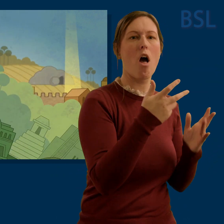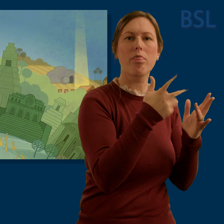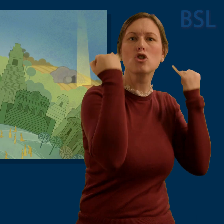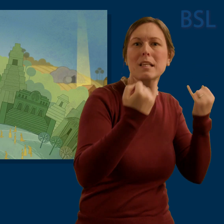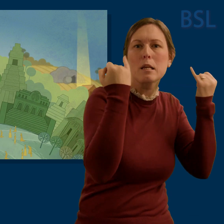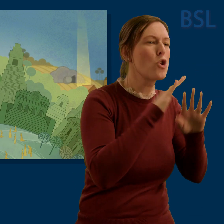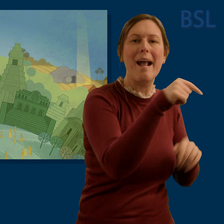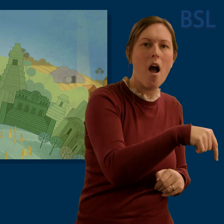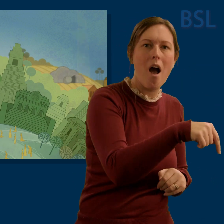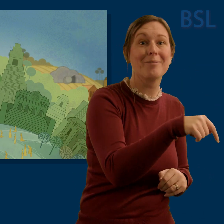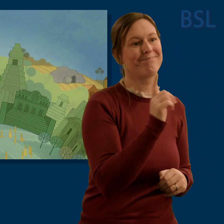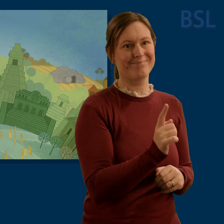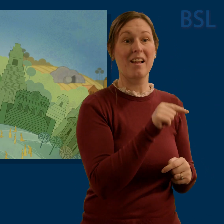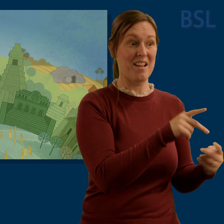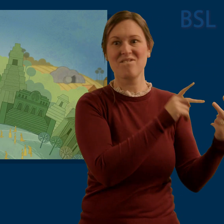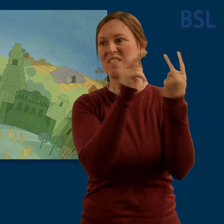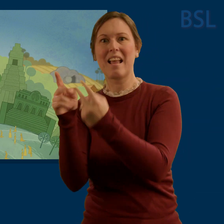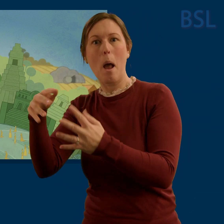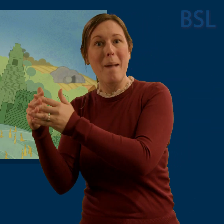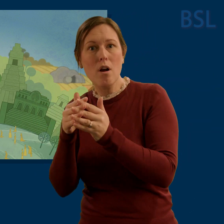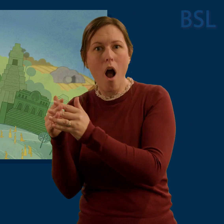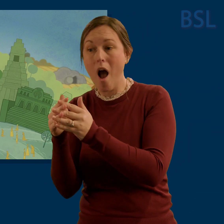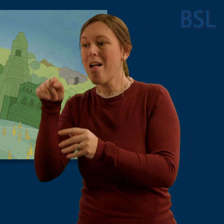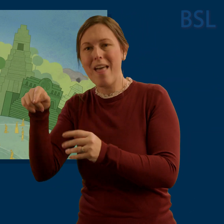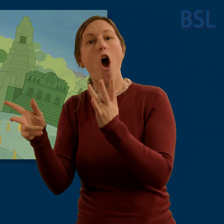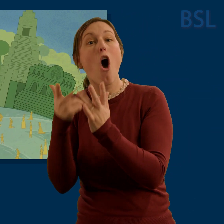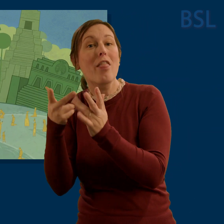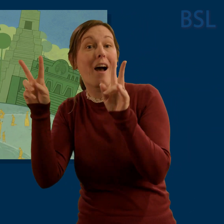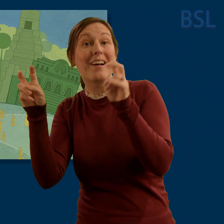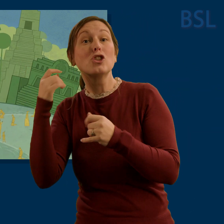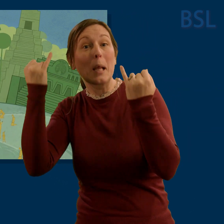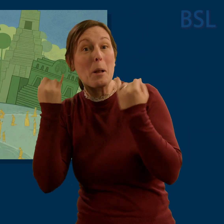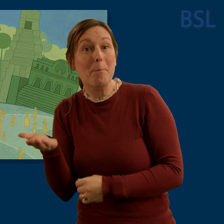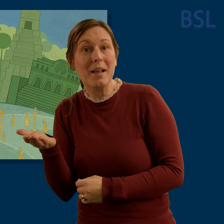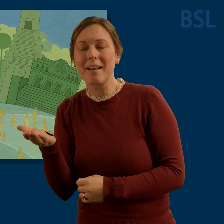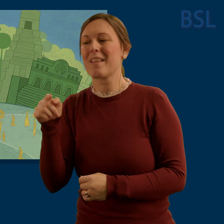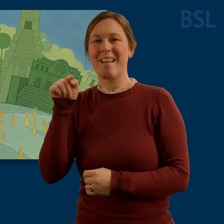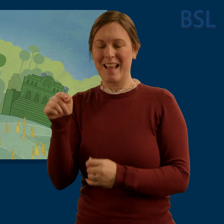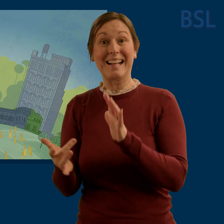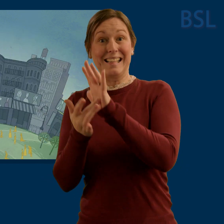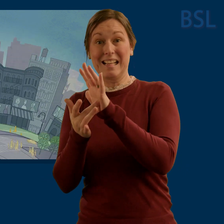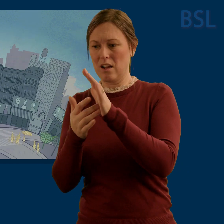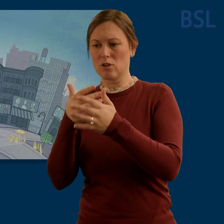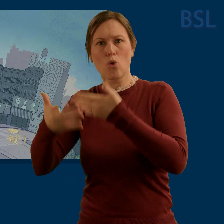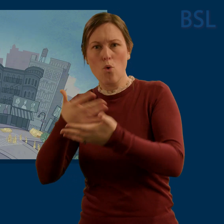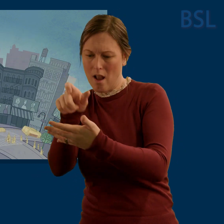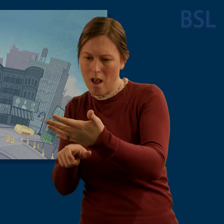of Mormon chronicles his visit and ministry. That's why the Book of Mormon is called Another Testament of Jesus Christ. But that's really just the beginning of the story.